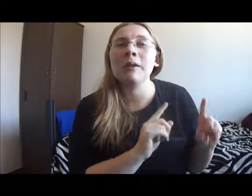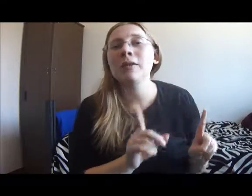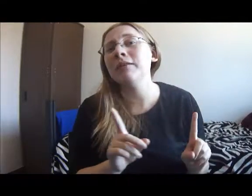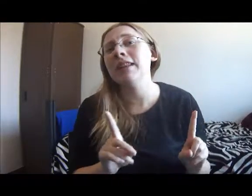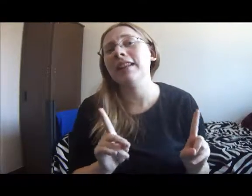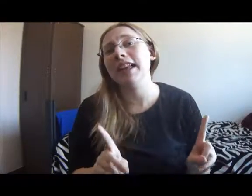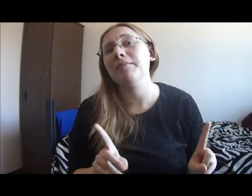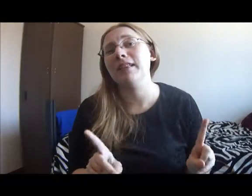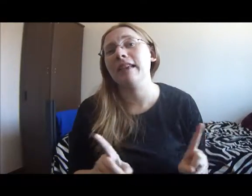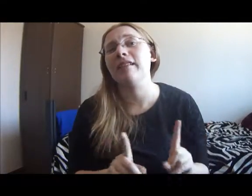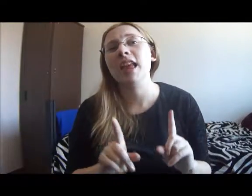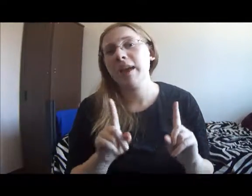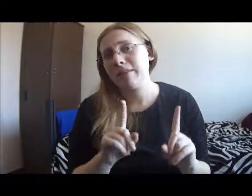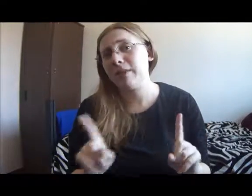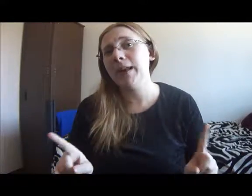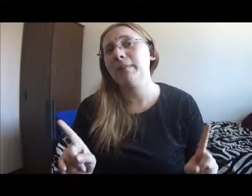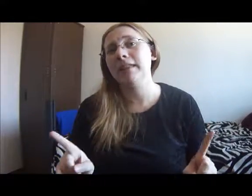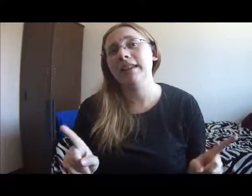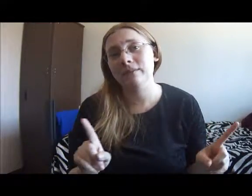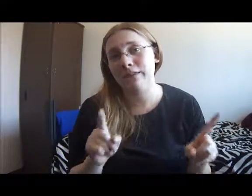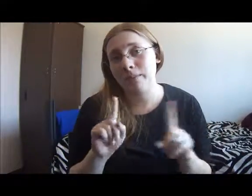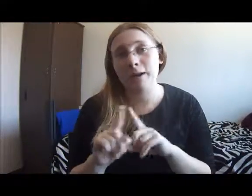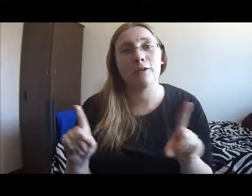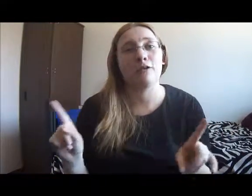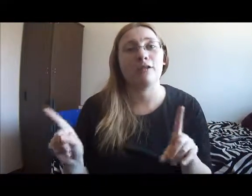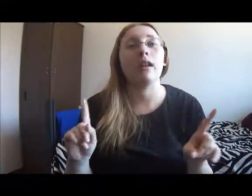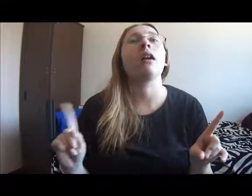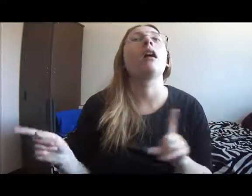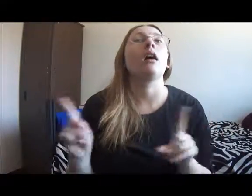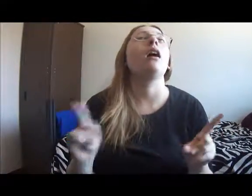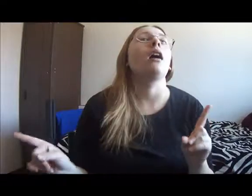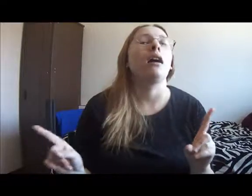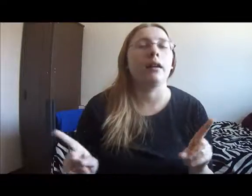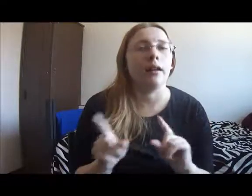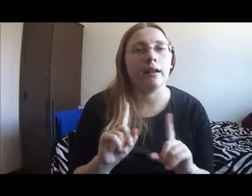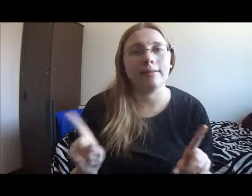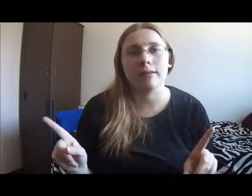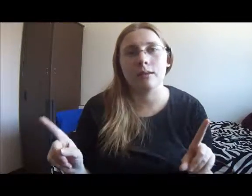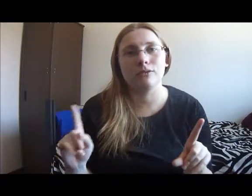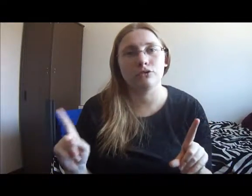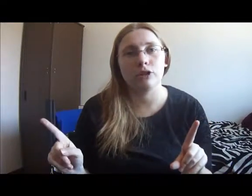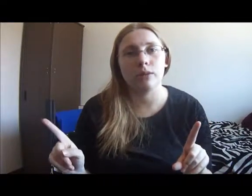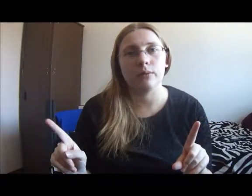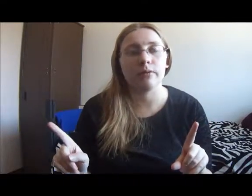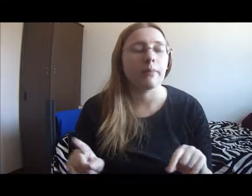We don't even get named in this. But you better believe that we are just like as the Golden Trio is.